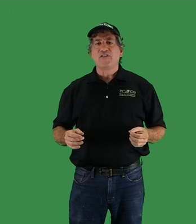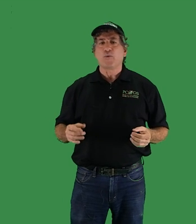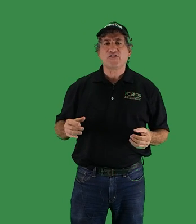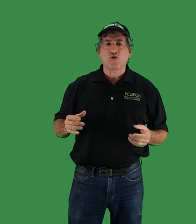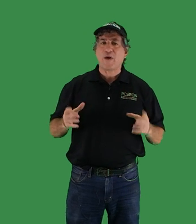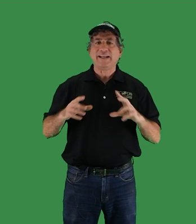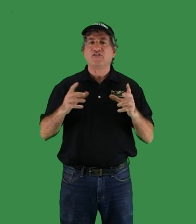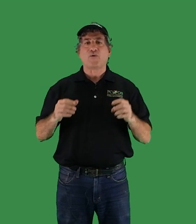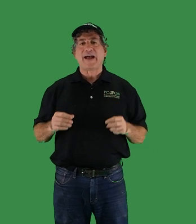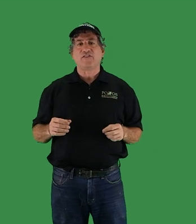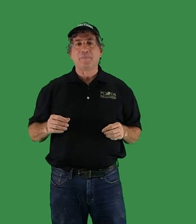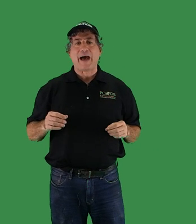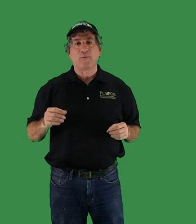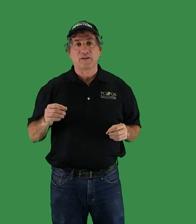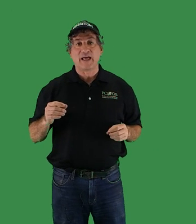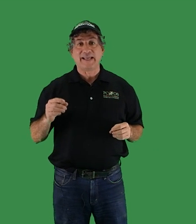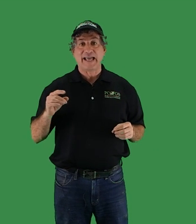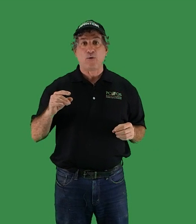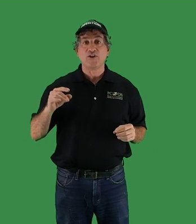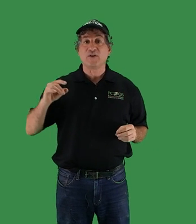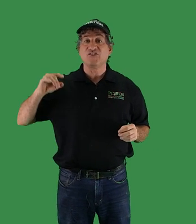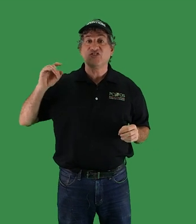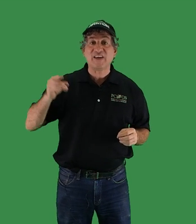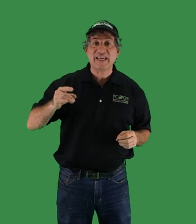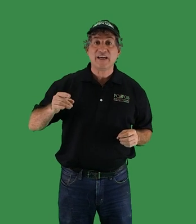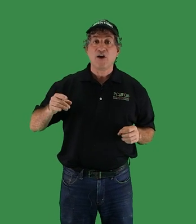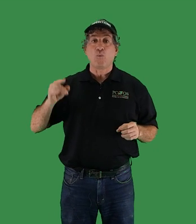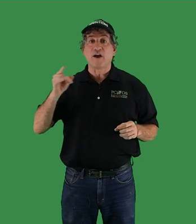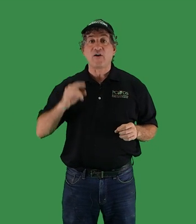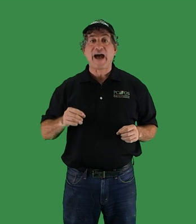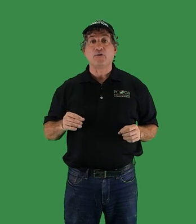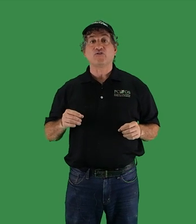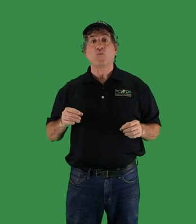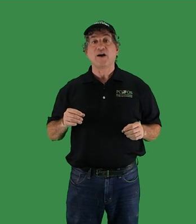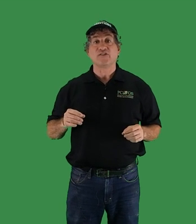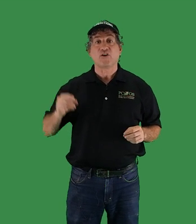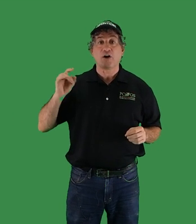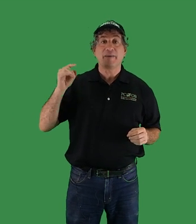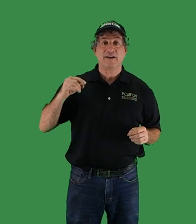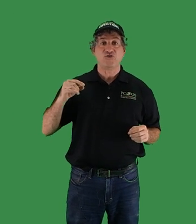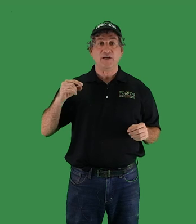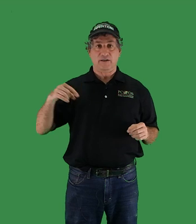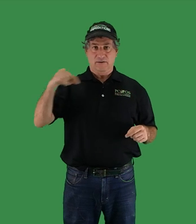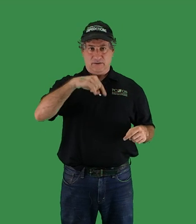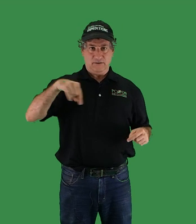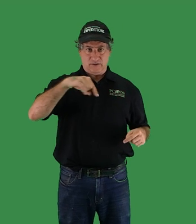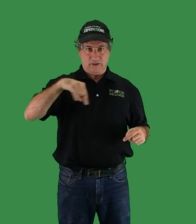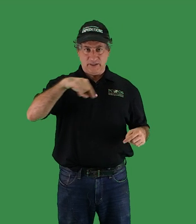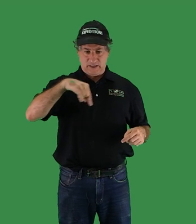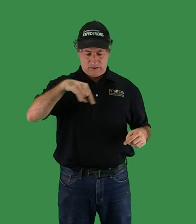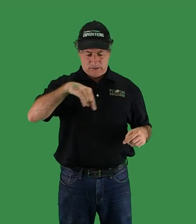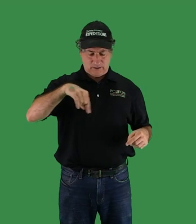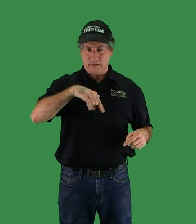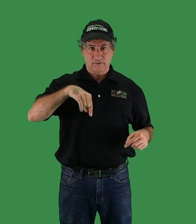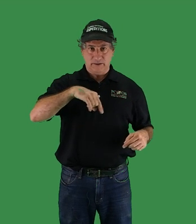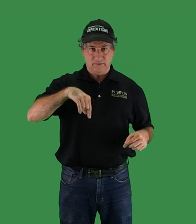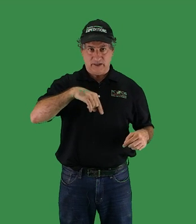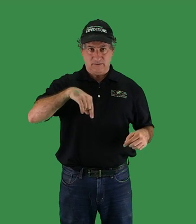there is a great interactive map online now where you can see where your house was on Pangea. There's the link you can click right down